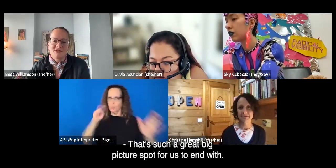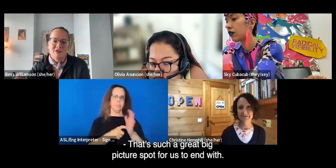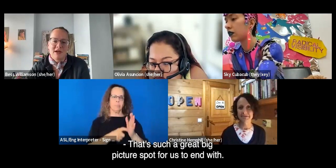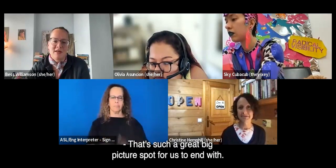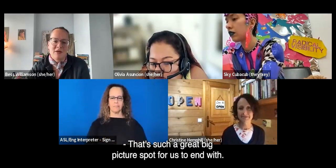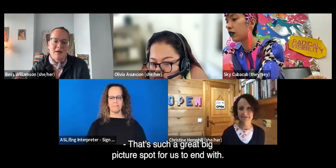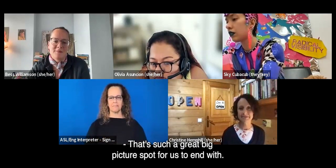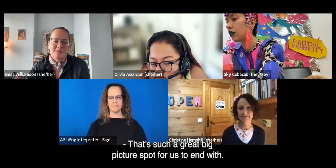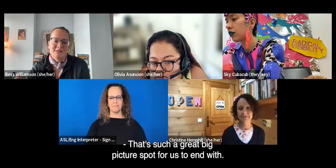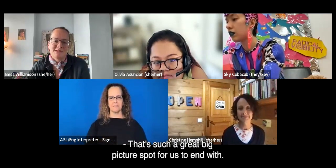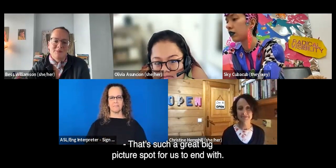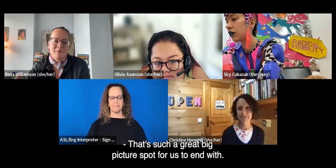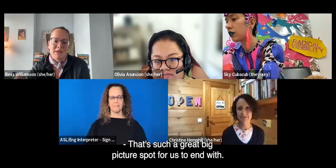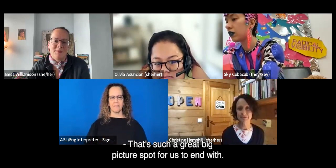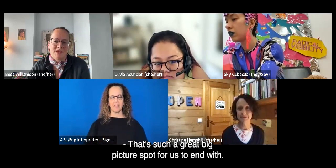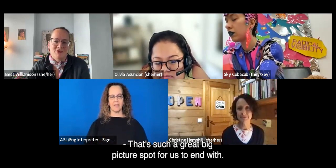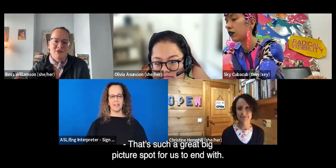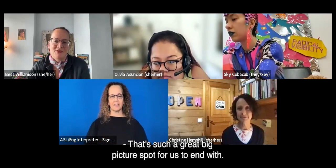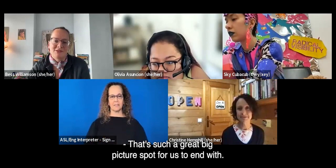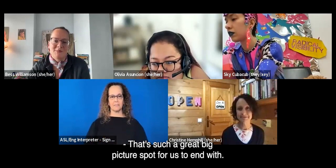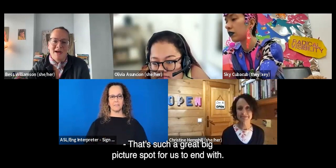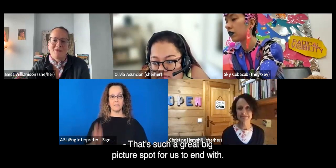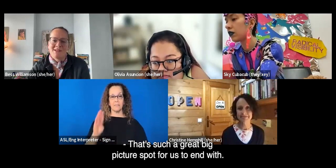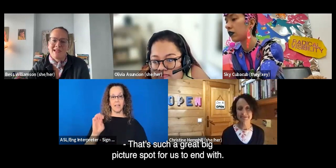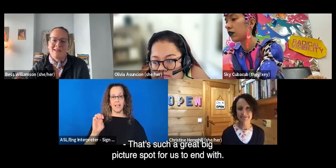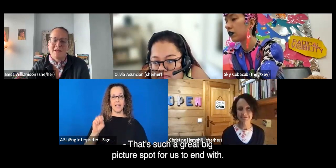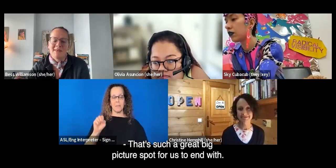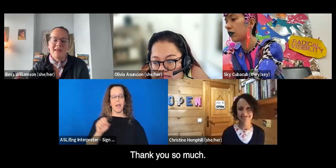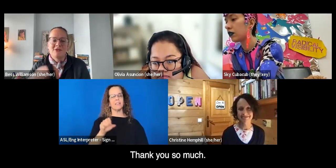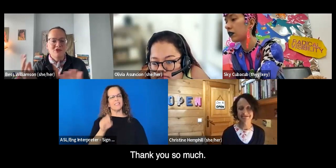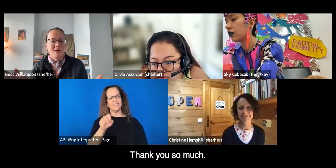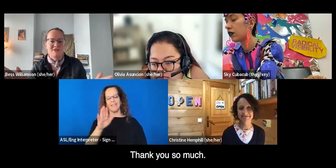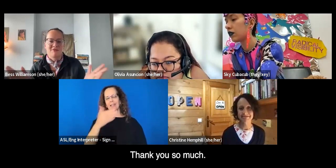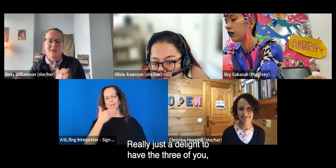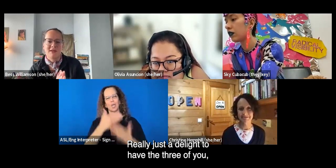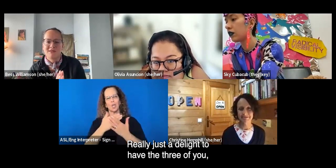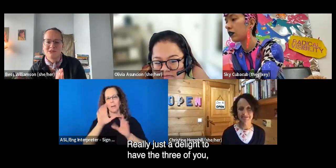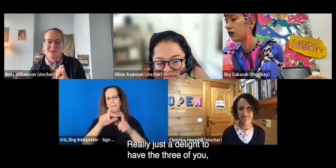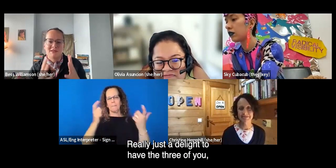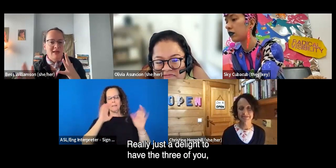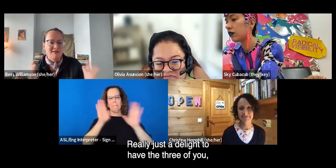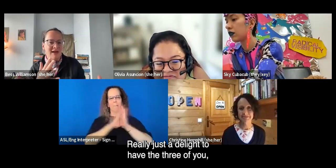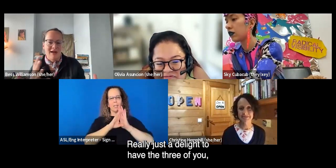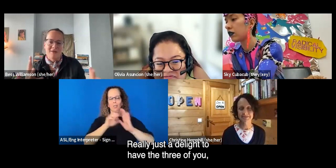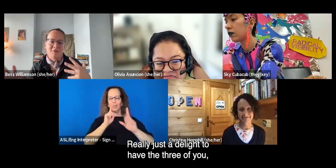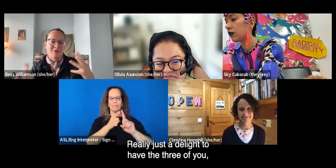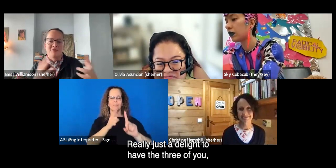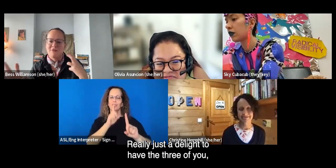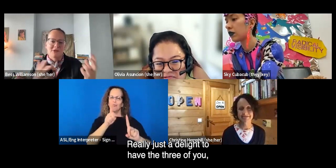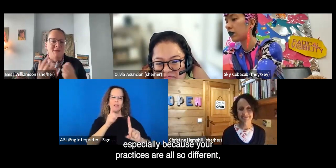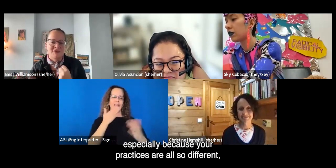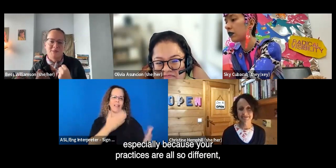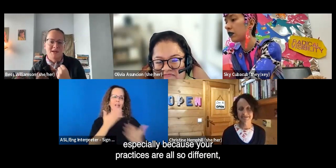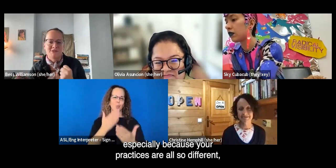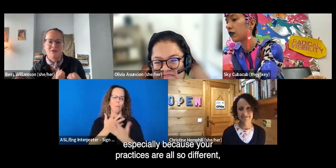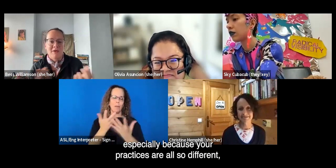That's such a great, um, big picture spot for us to end with. Thank you so much. Really just a delight to have the